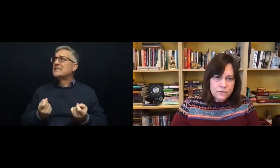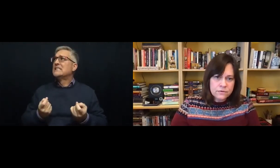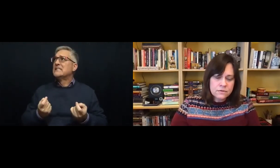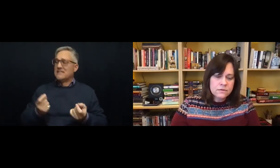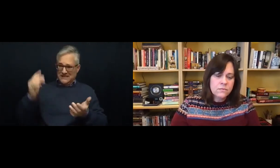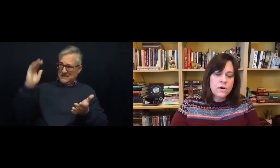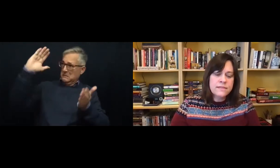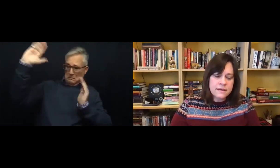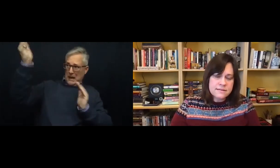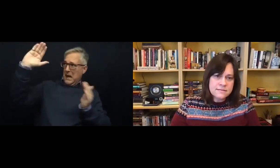worthless